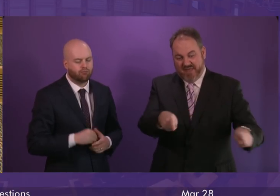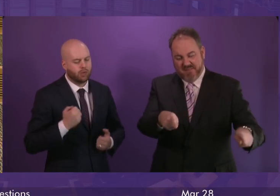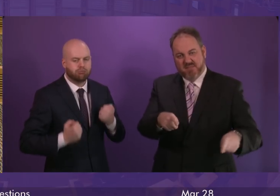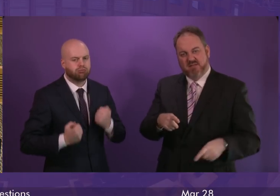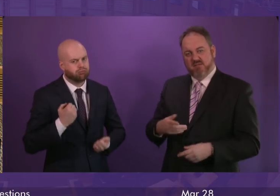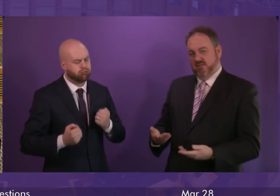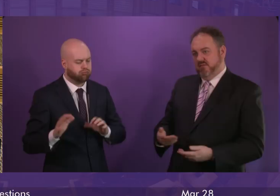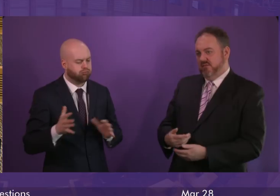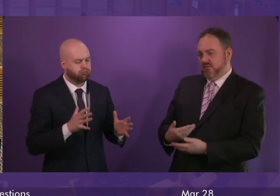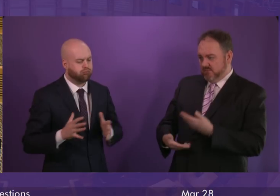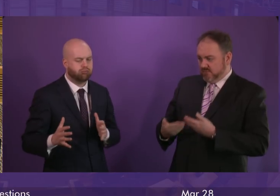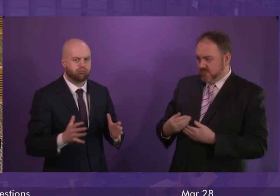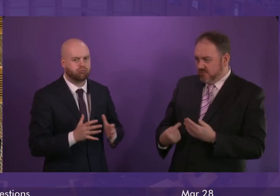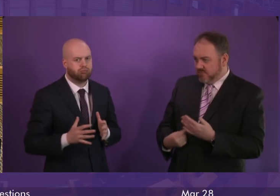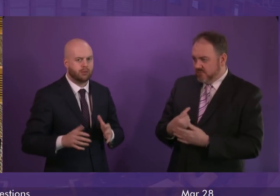First Minister.